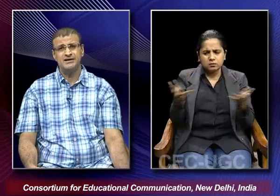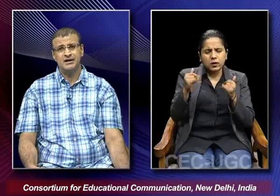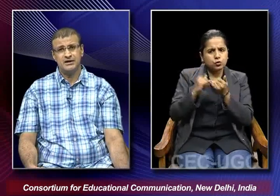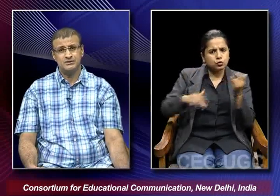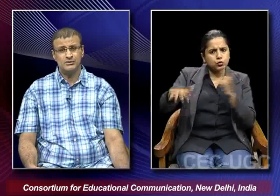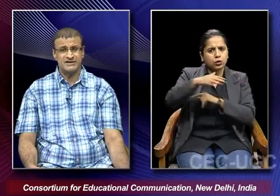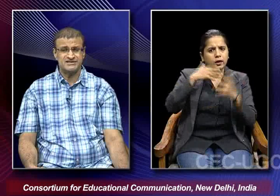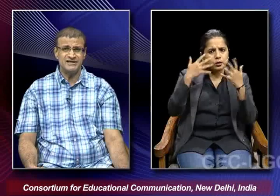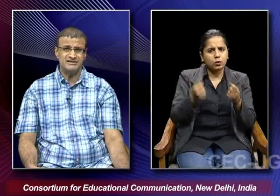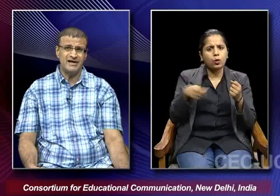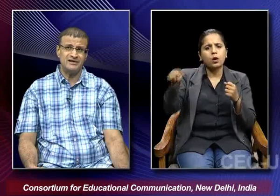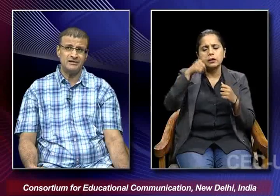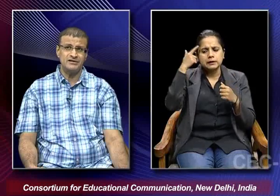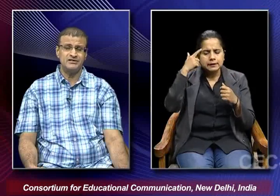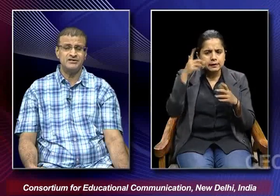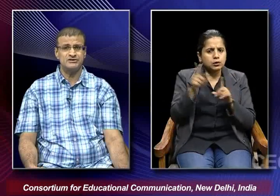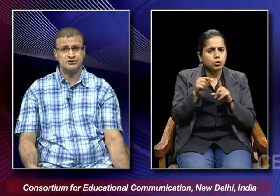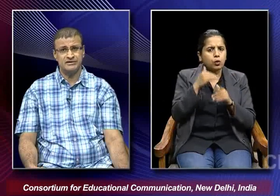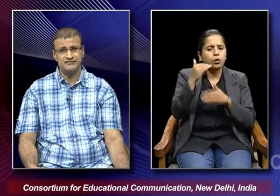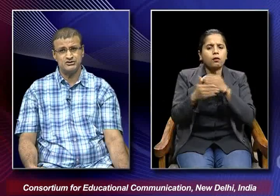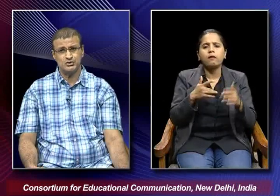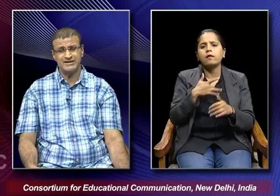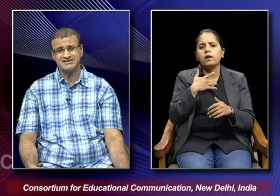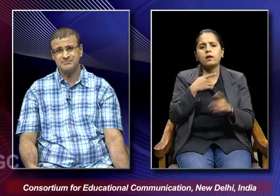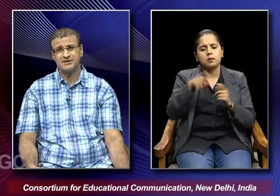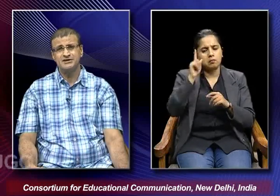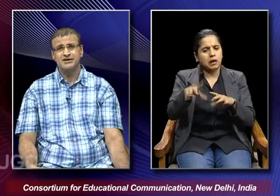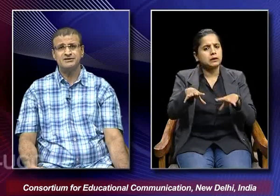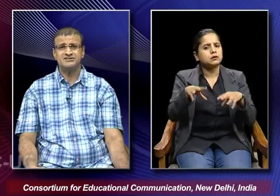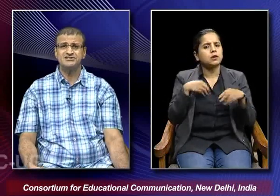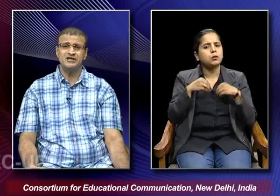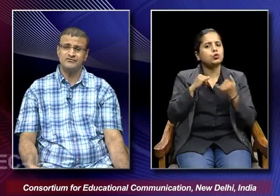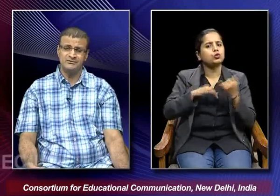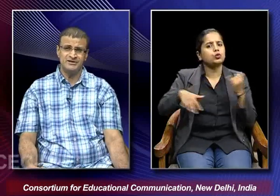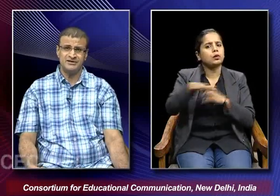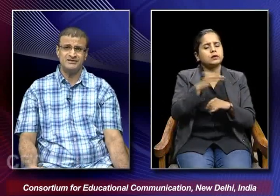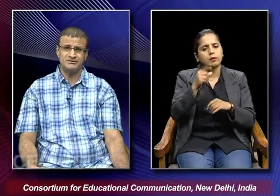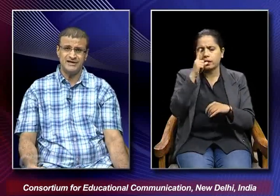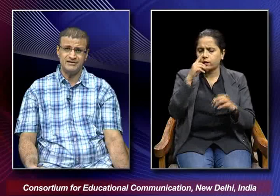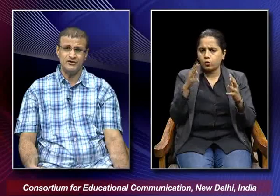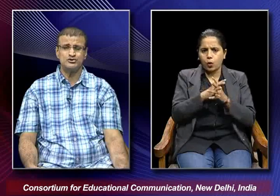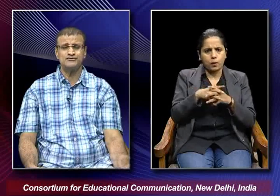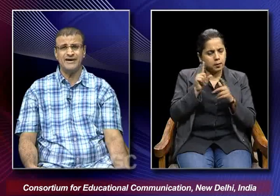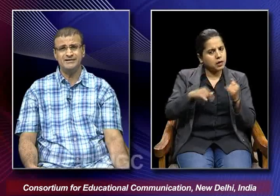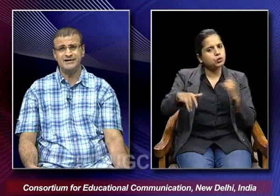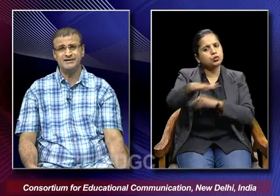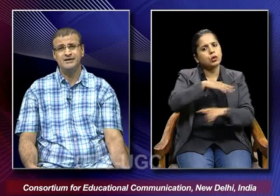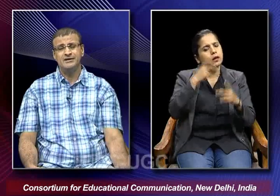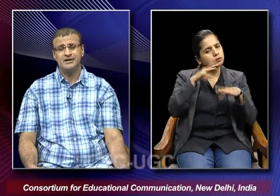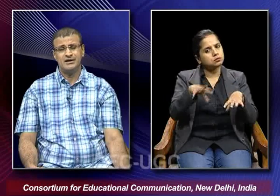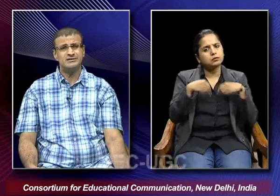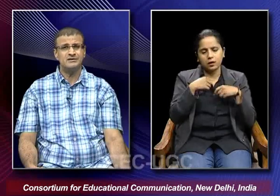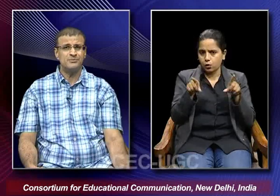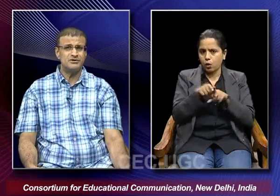to an extent that they they in a way should accept such kind of women in the society we also find that